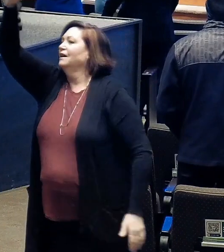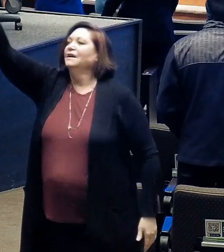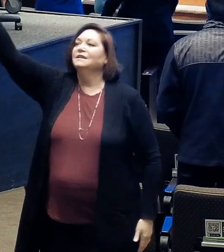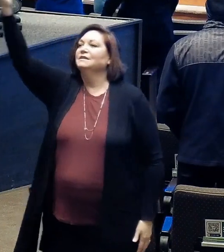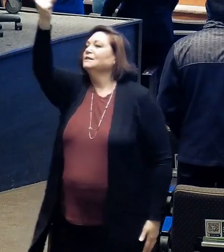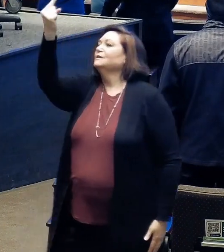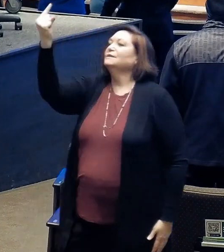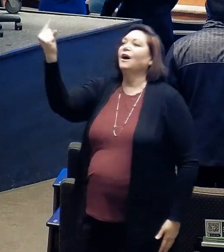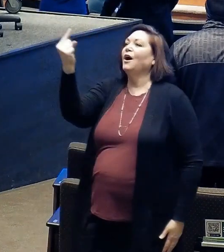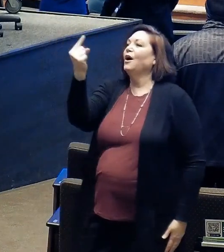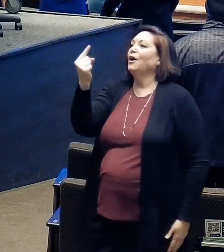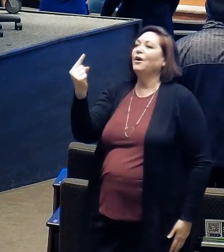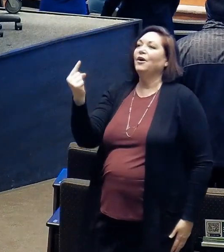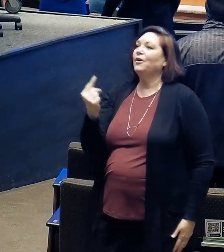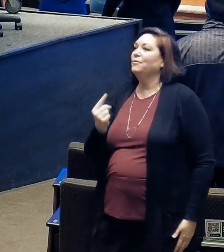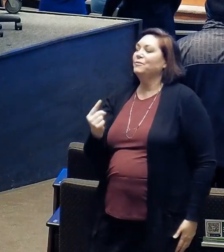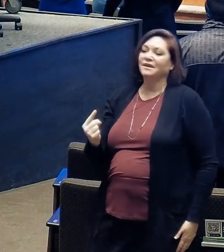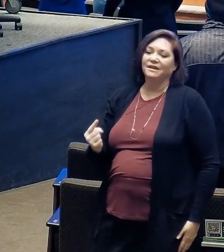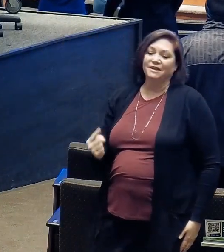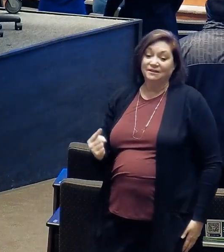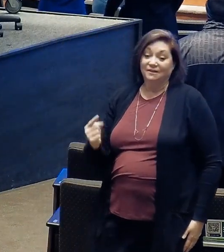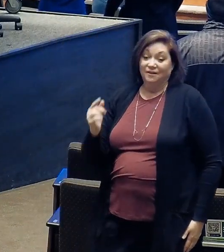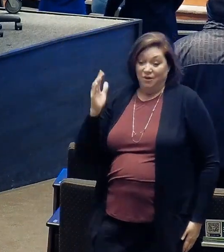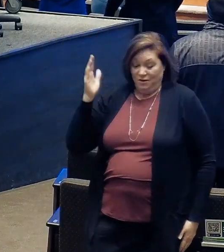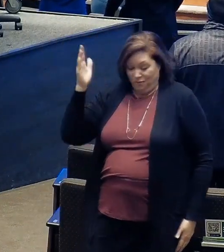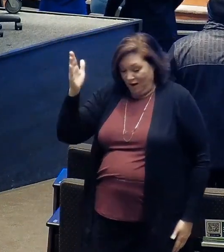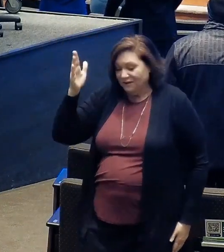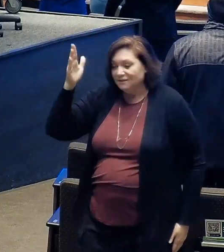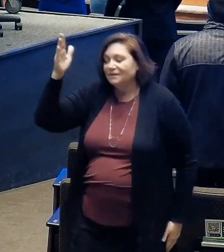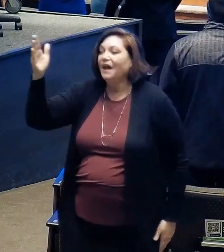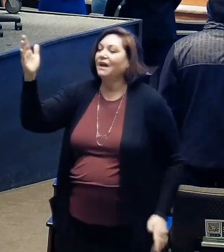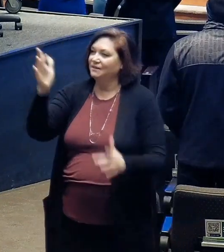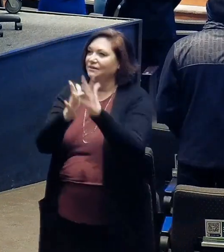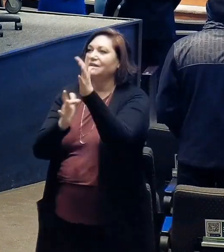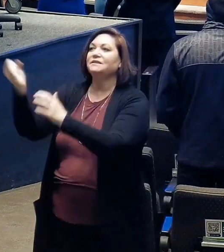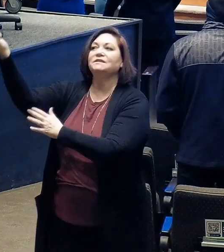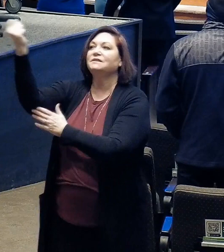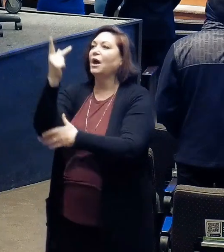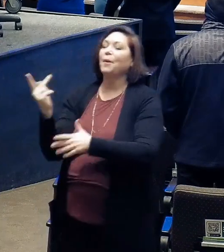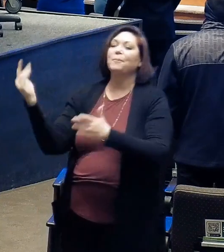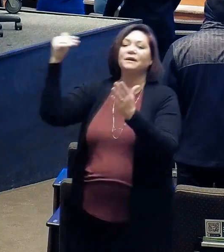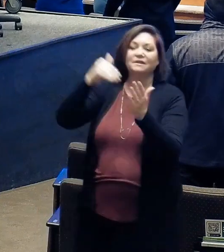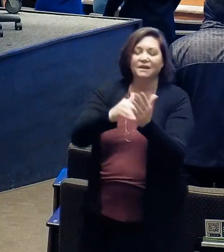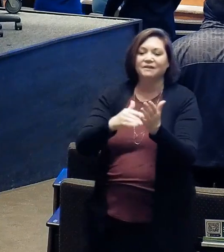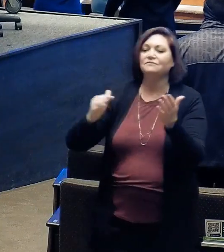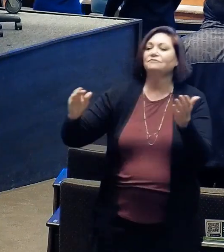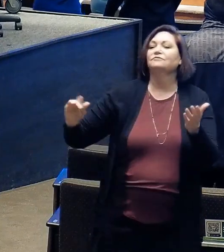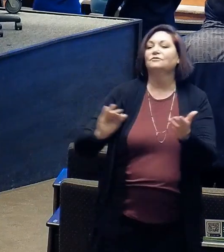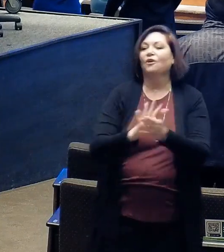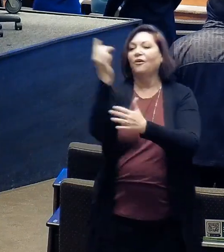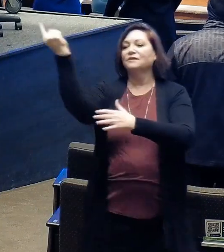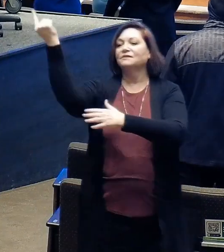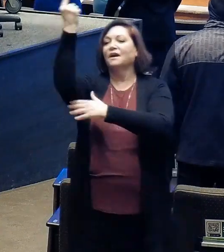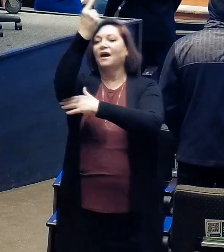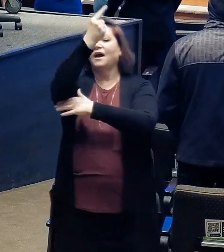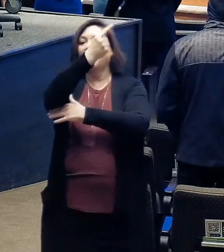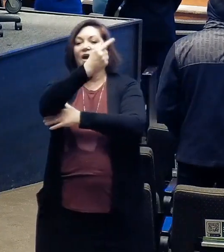One day he's coming, oh glorious day. Oh